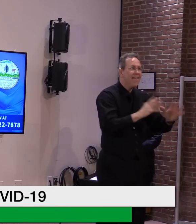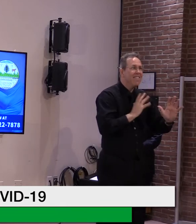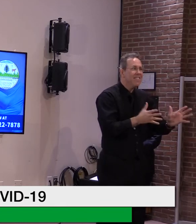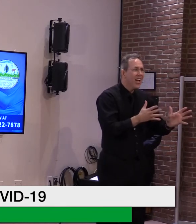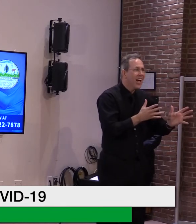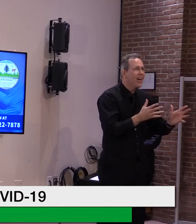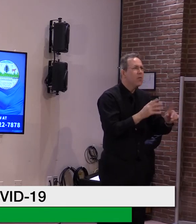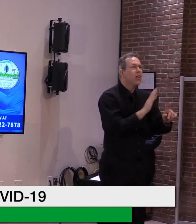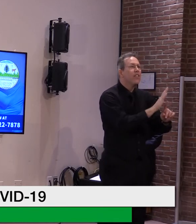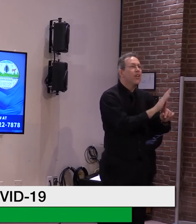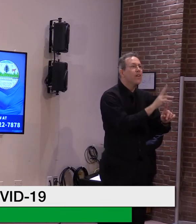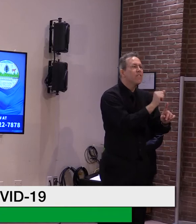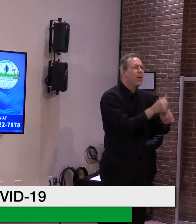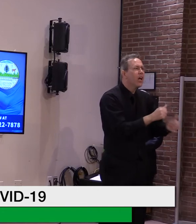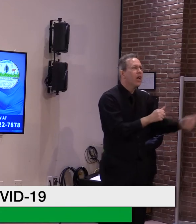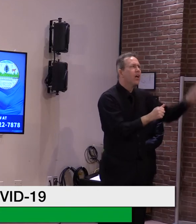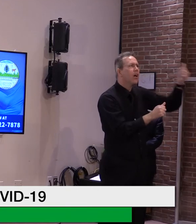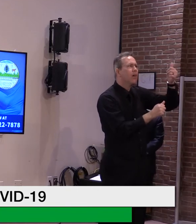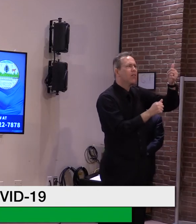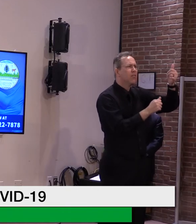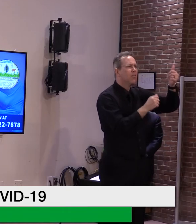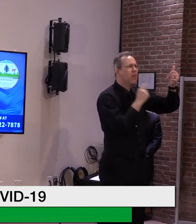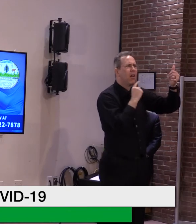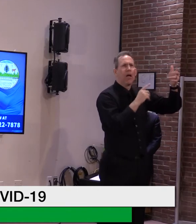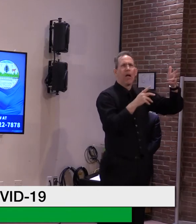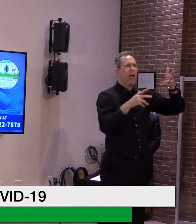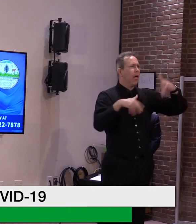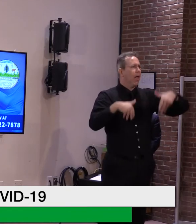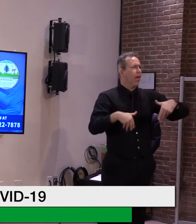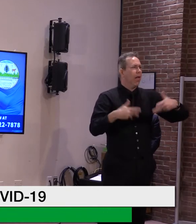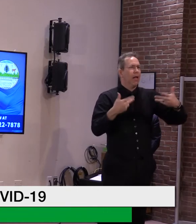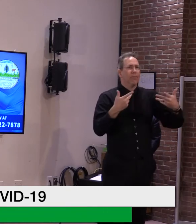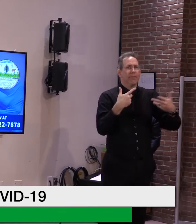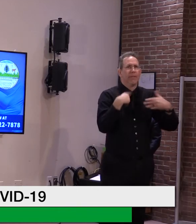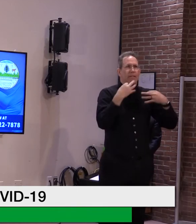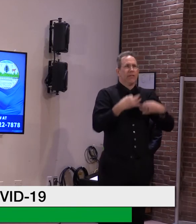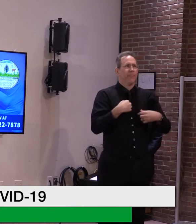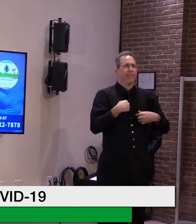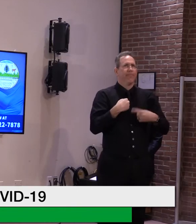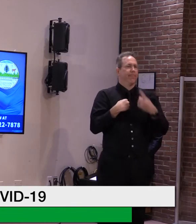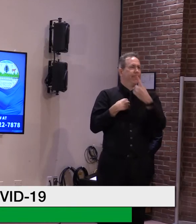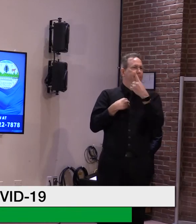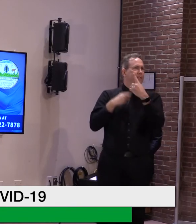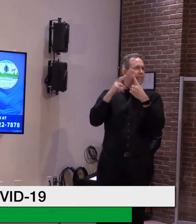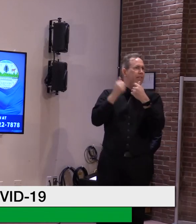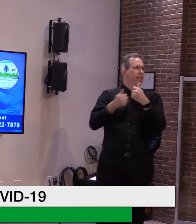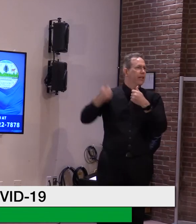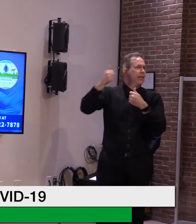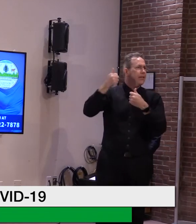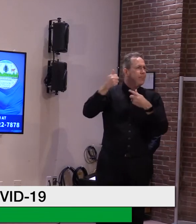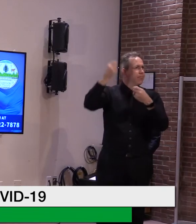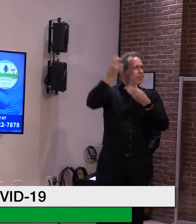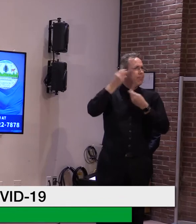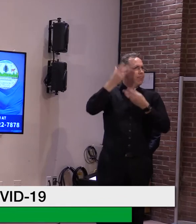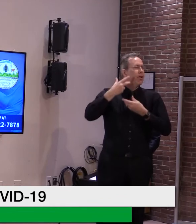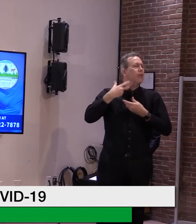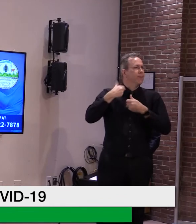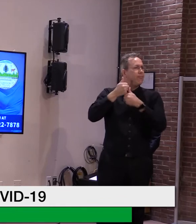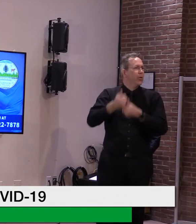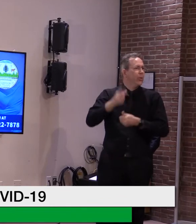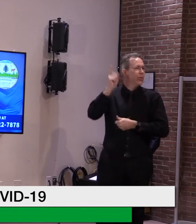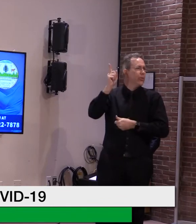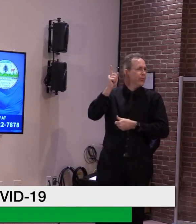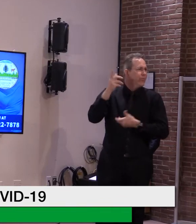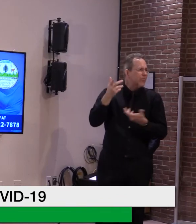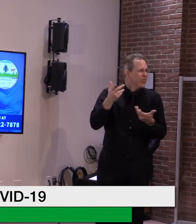occurred, uh, that they didn't have a lot of control over. But, uh, that complicated life, needless to say. The second